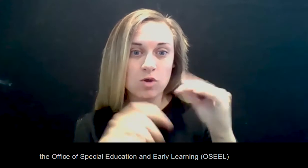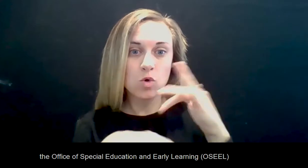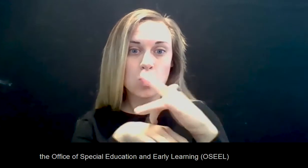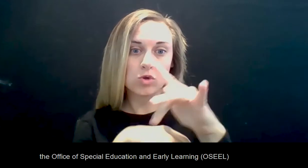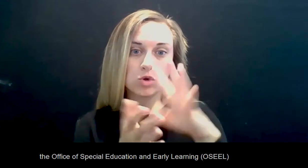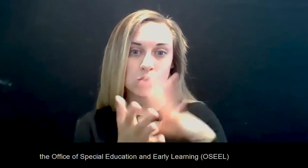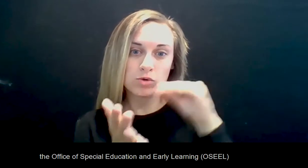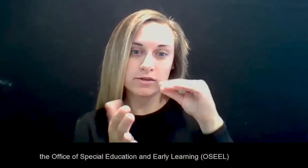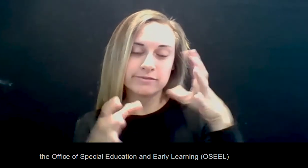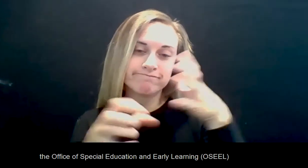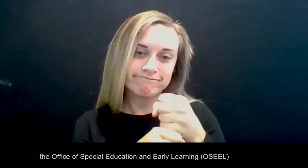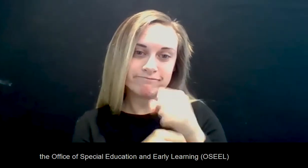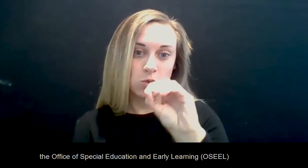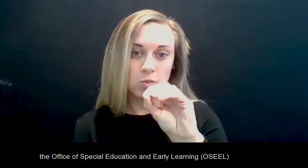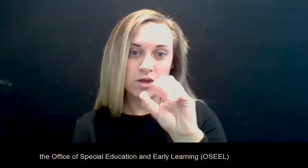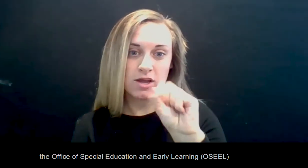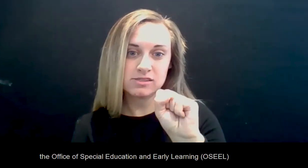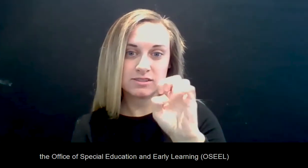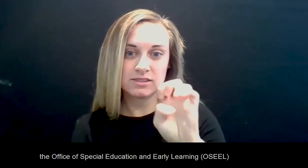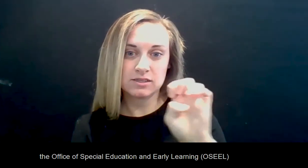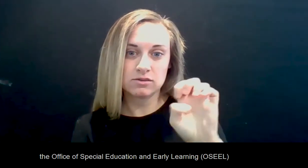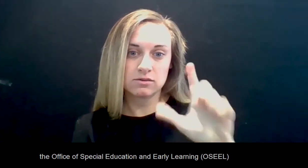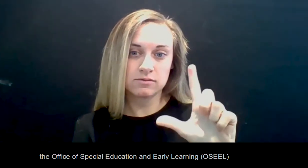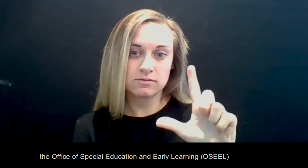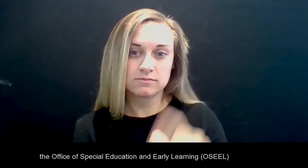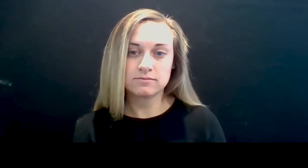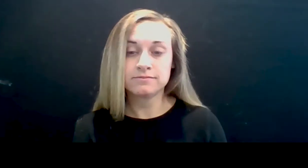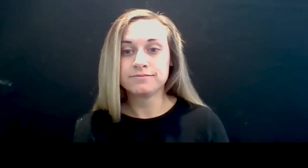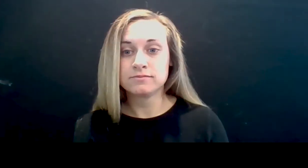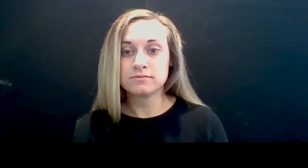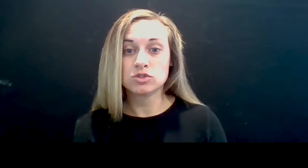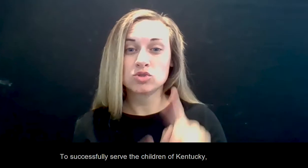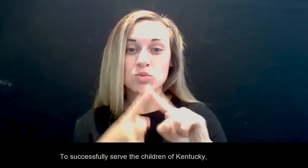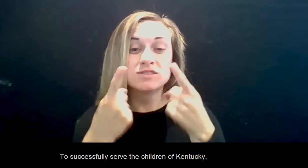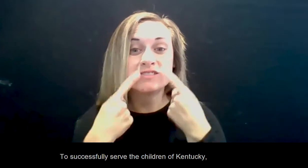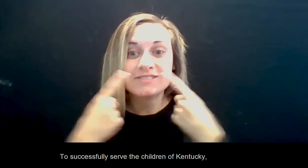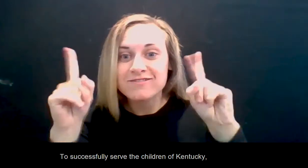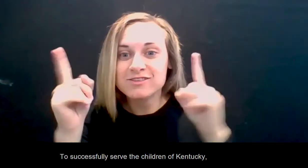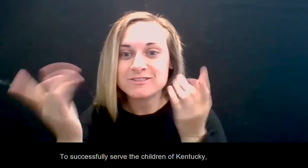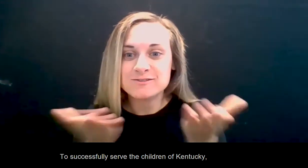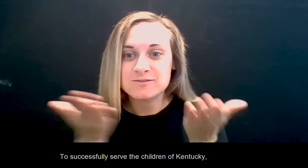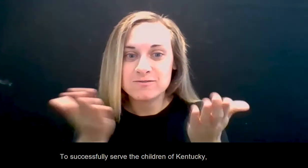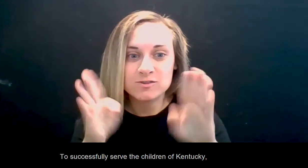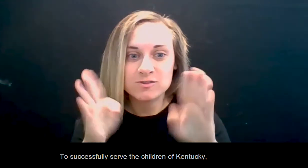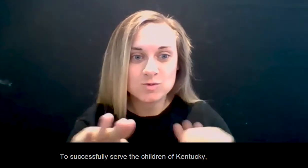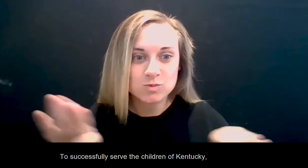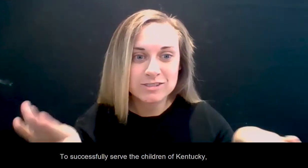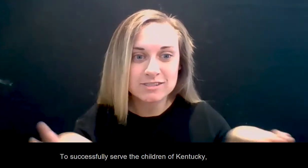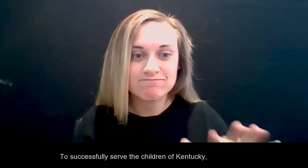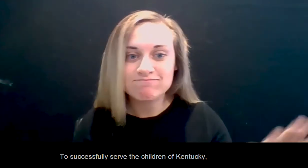Learning, O-S-E-E-L. To successfully serve the children